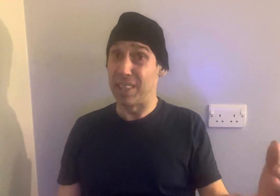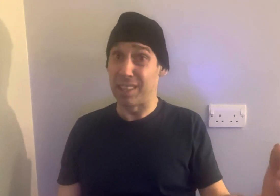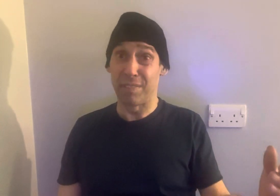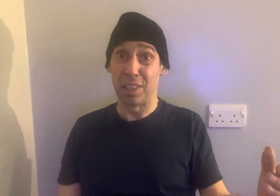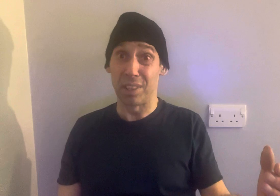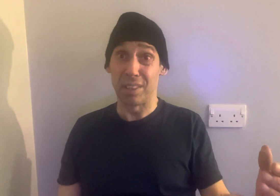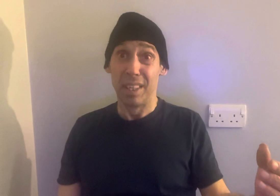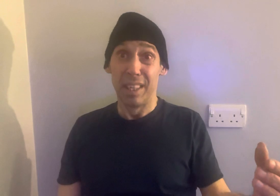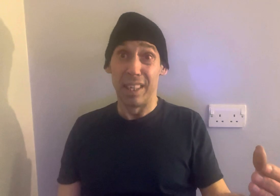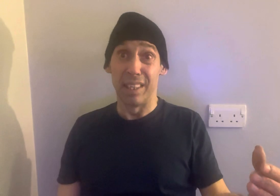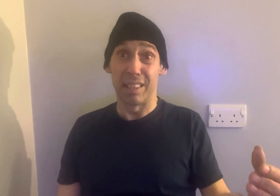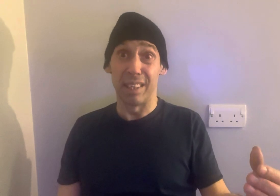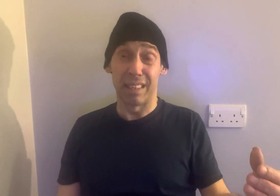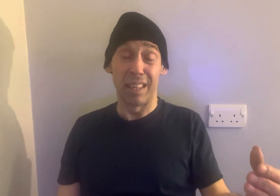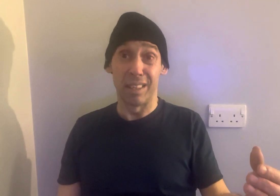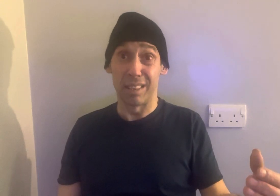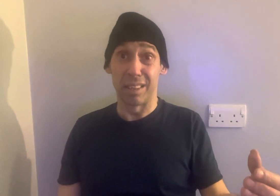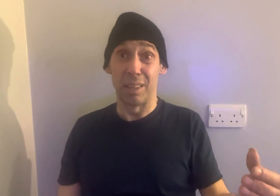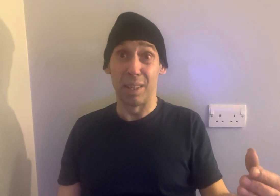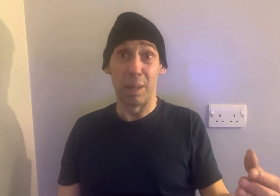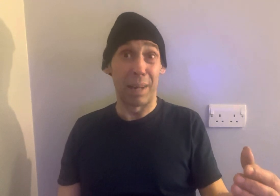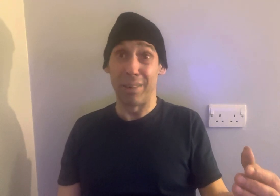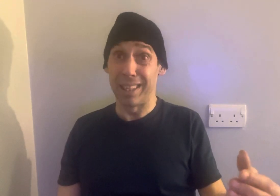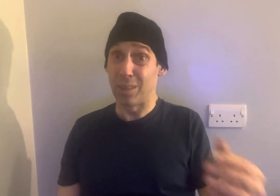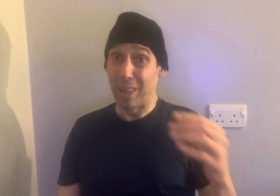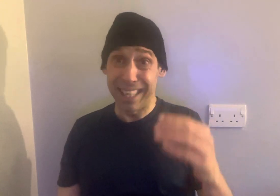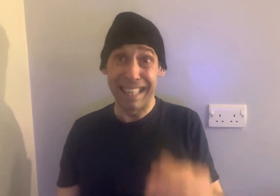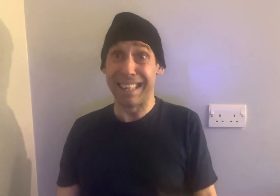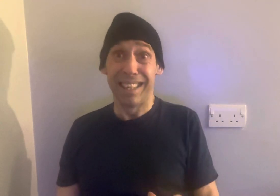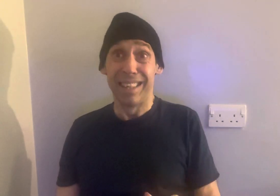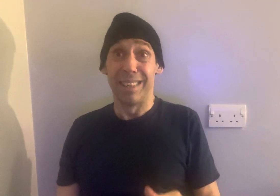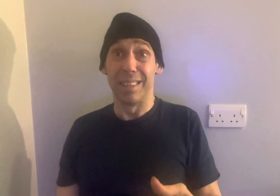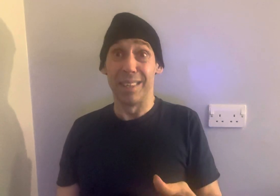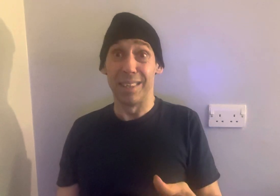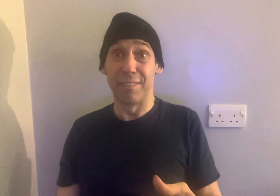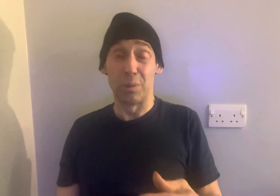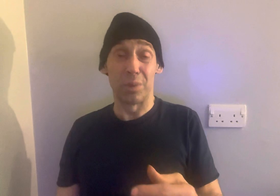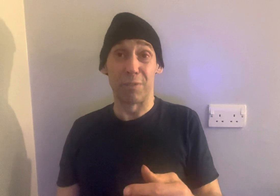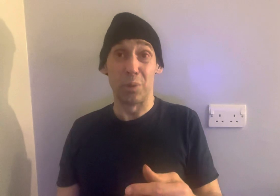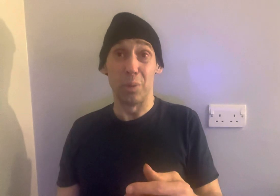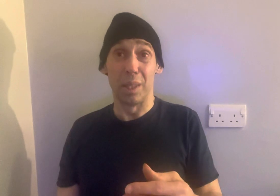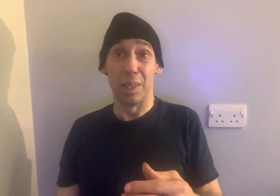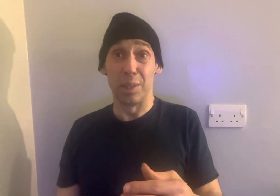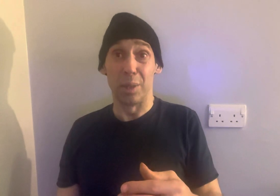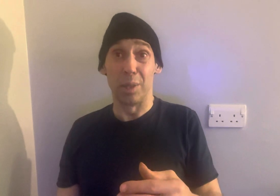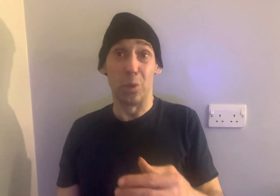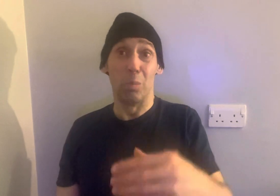get to finish his sentence, apparently. So, I hear, through normal